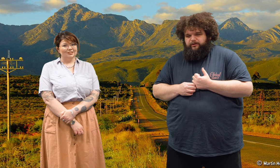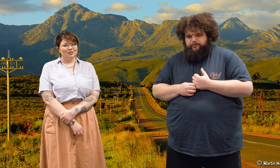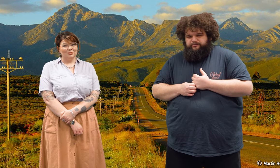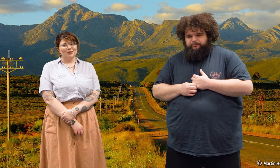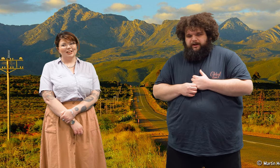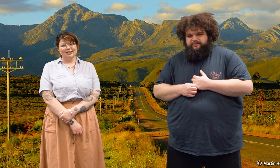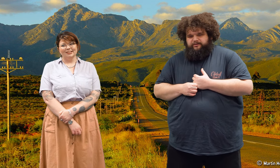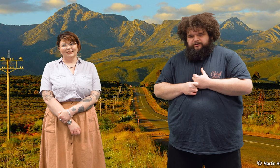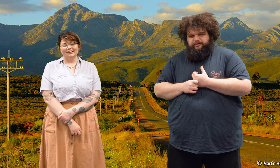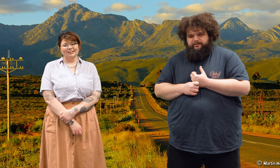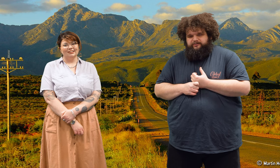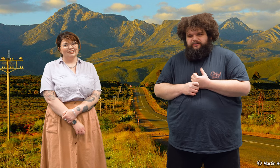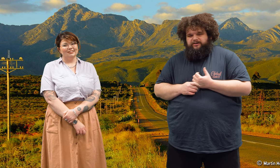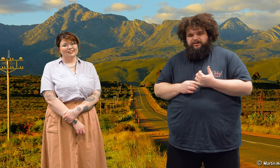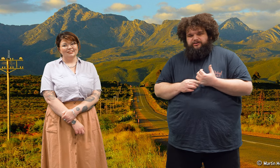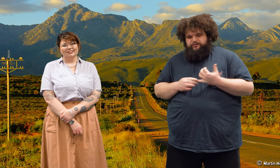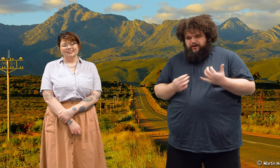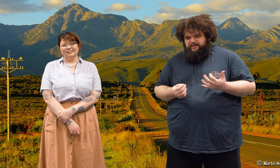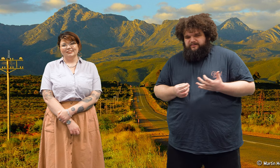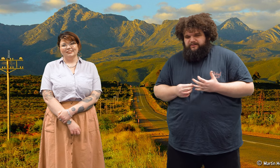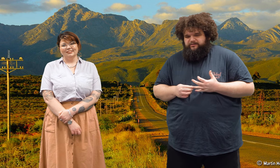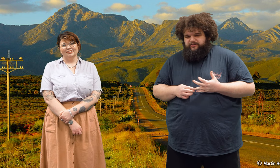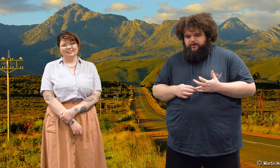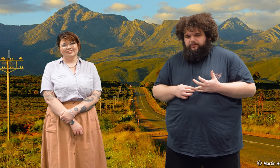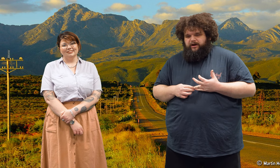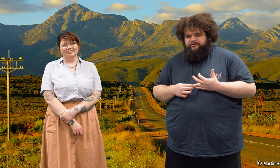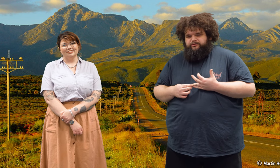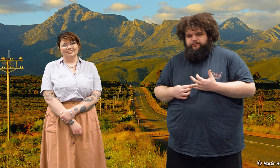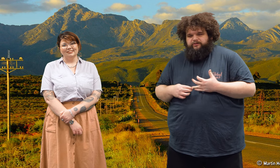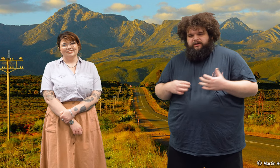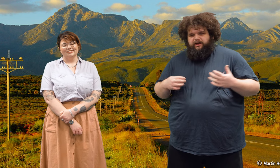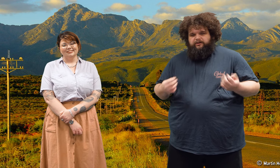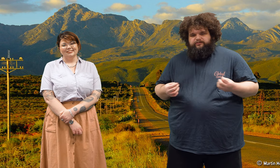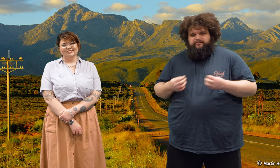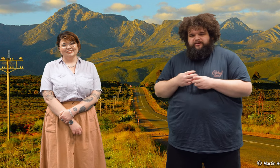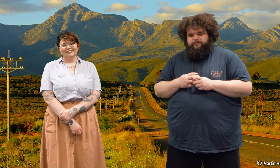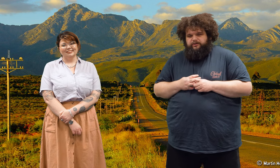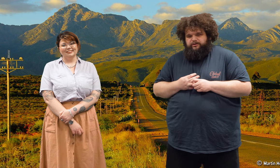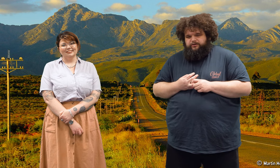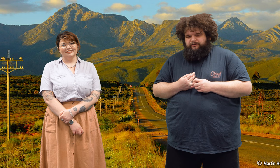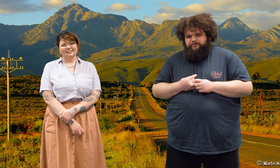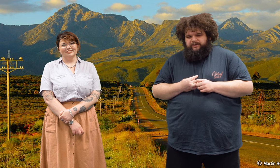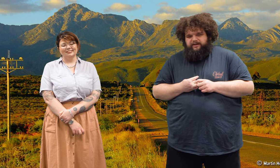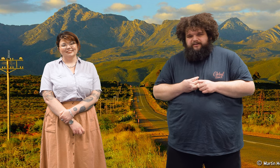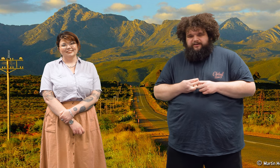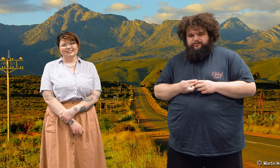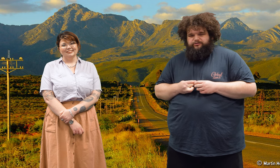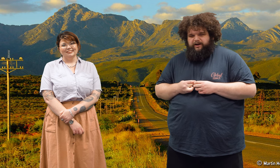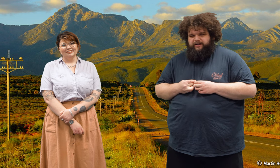local suppliers and contractors, new science teachers in the local high schools, alongside several university and technical training